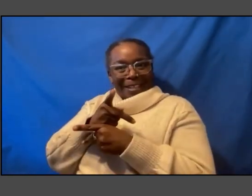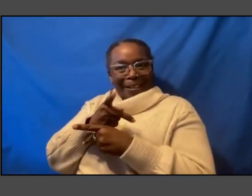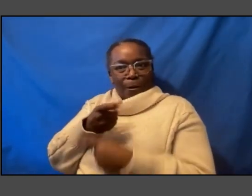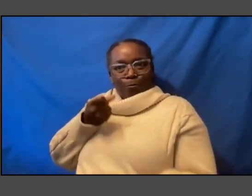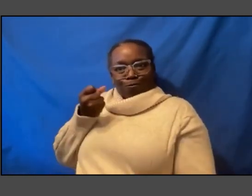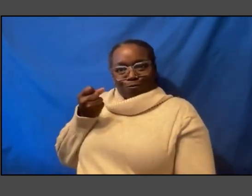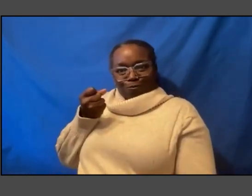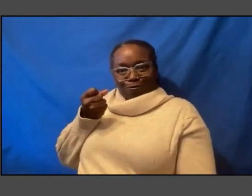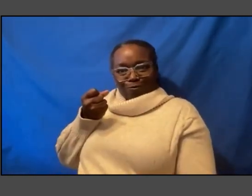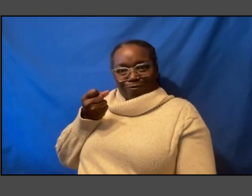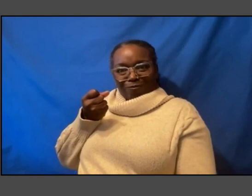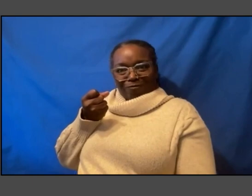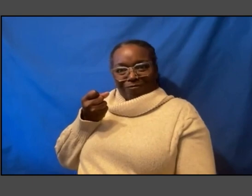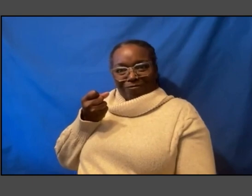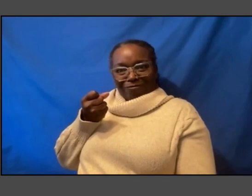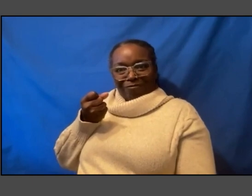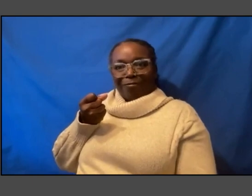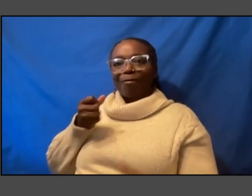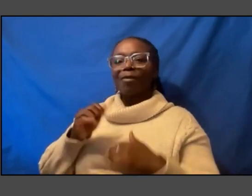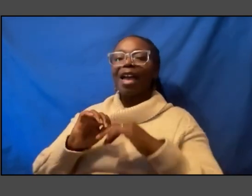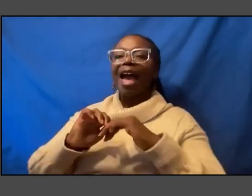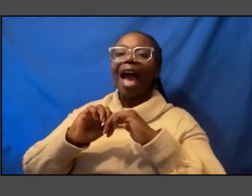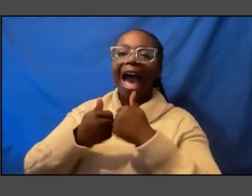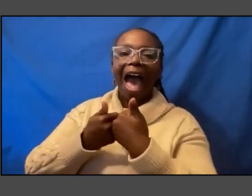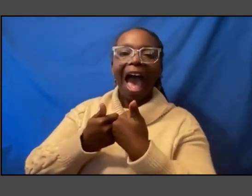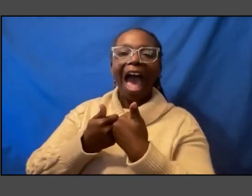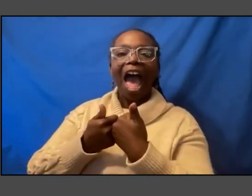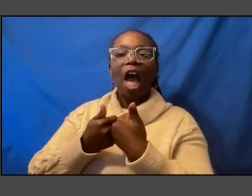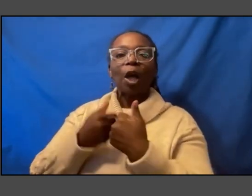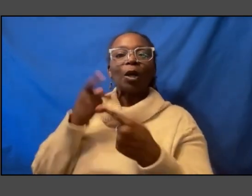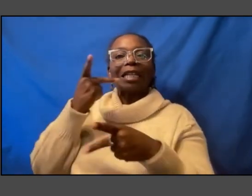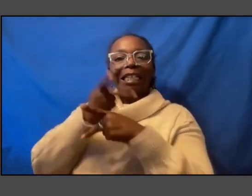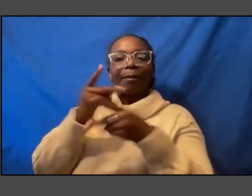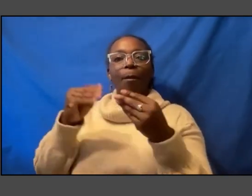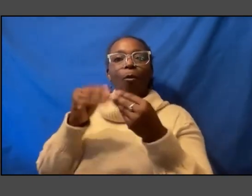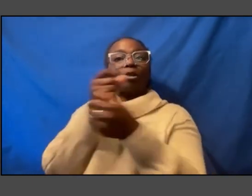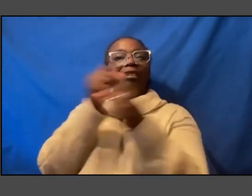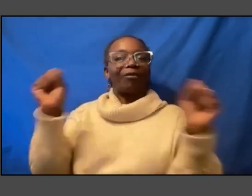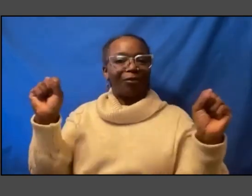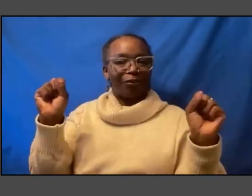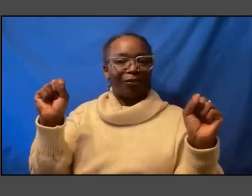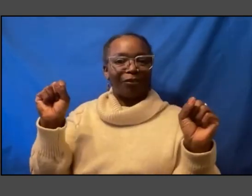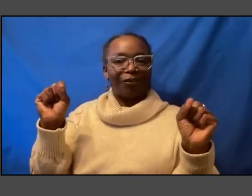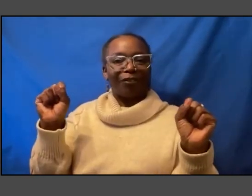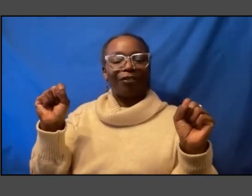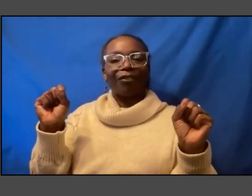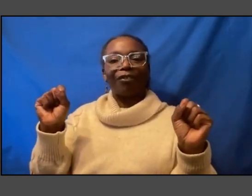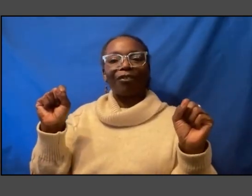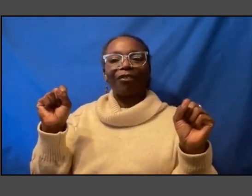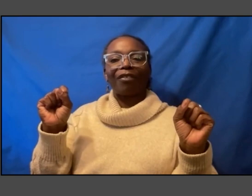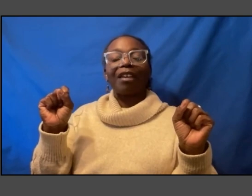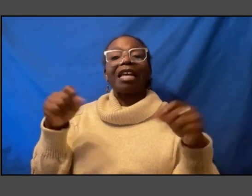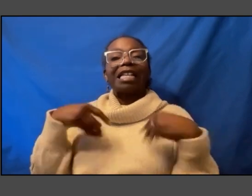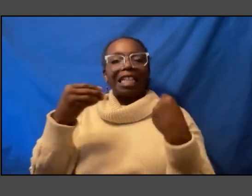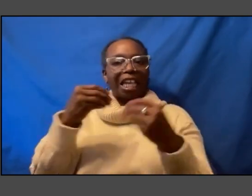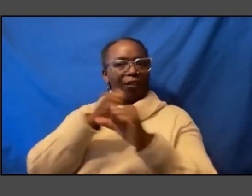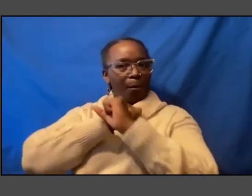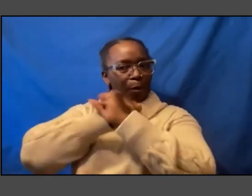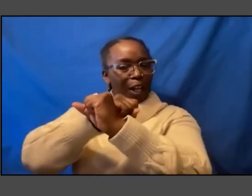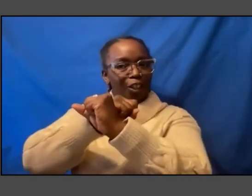is how to keep it even safer you know to to give it the protection that it needs and to make sure that it's put alongside